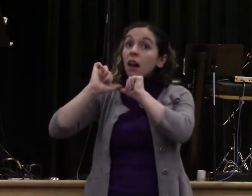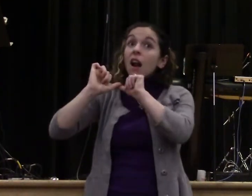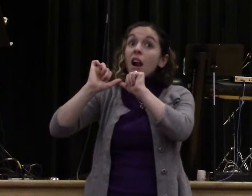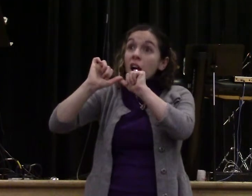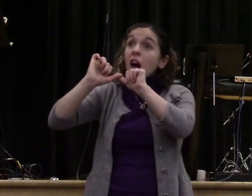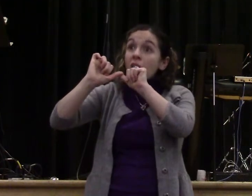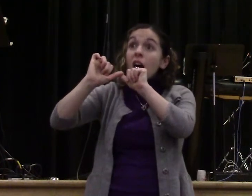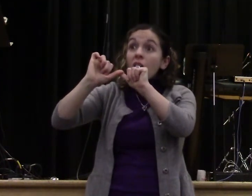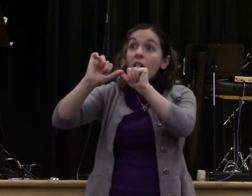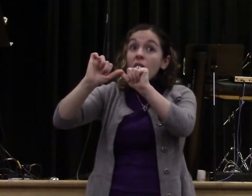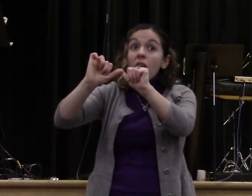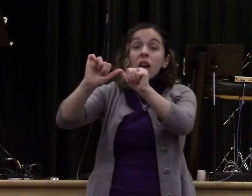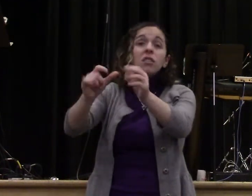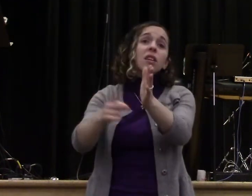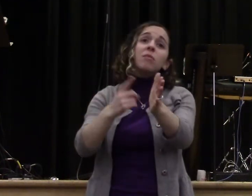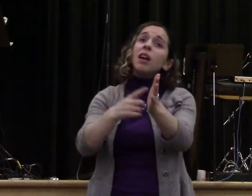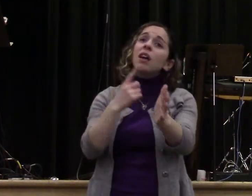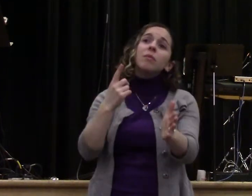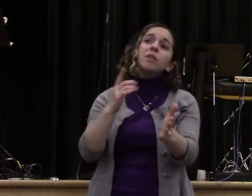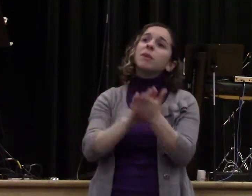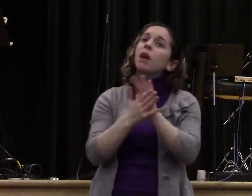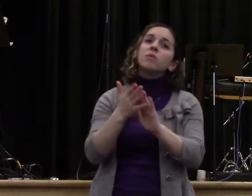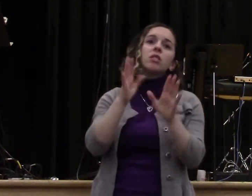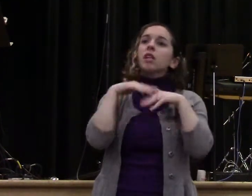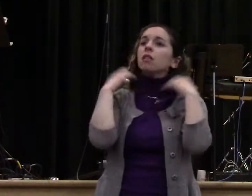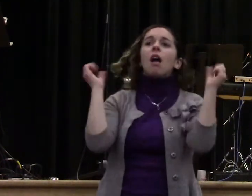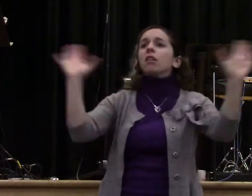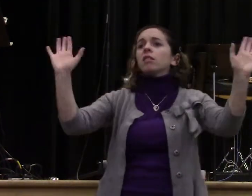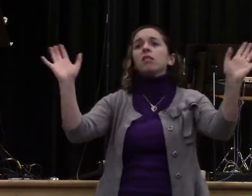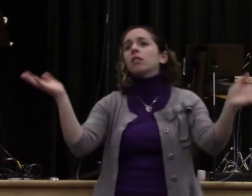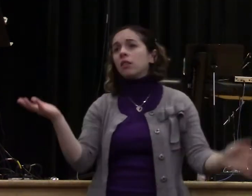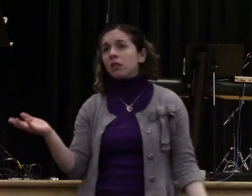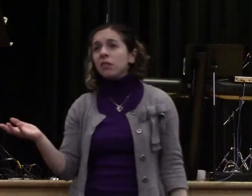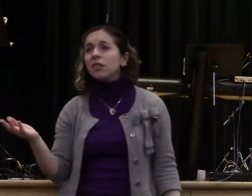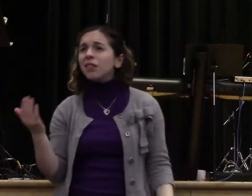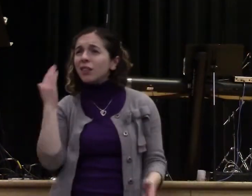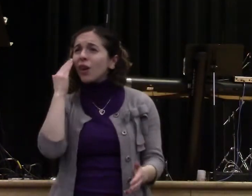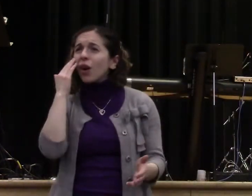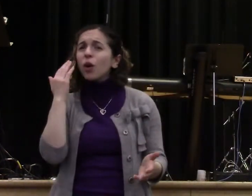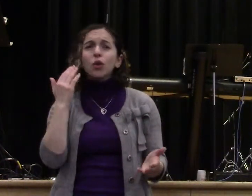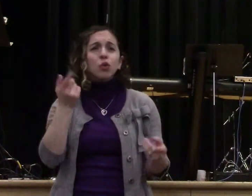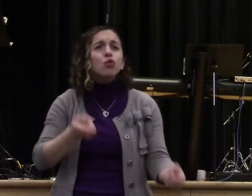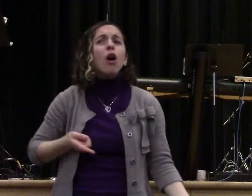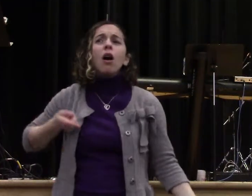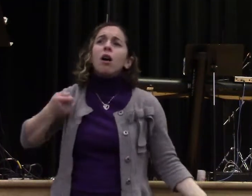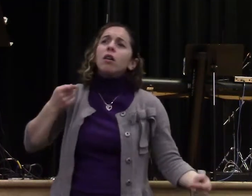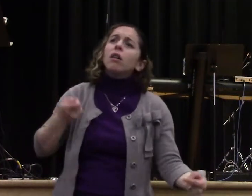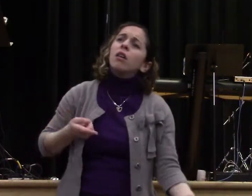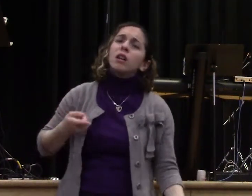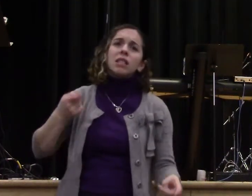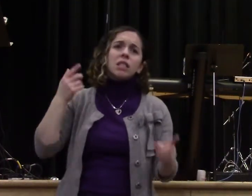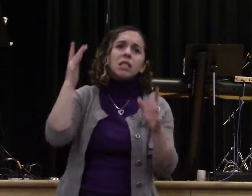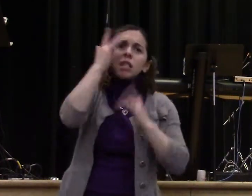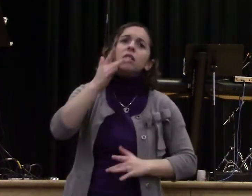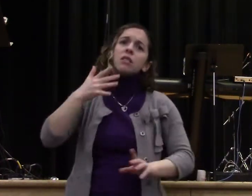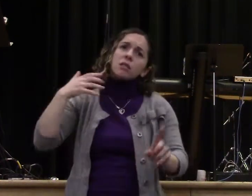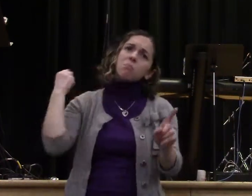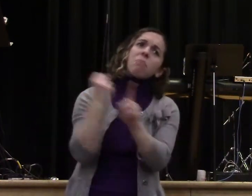attitudes? Hello? Have you ever been buffeted and attacked repeatedly over and over? Have you ever had